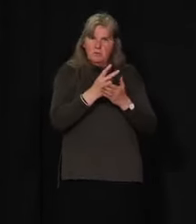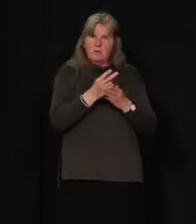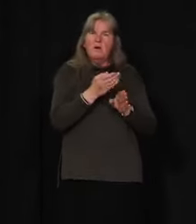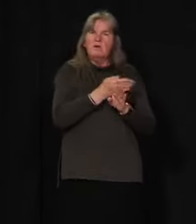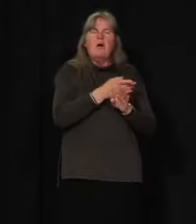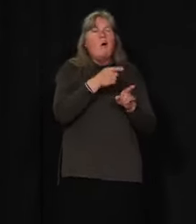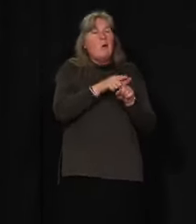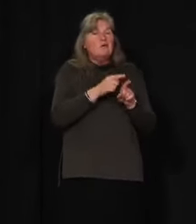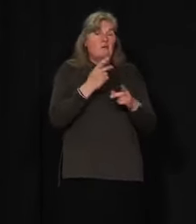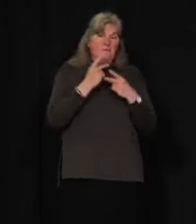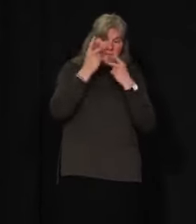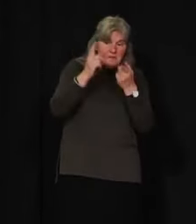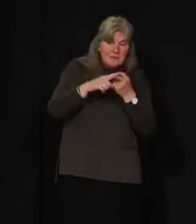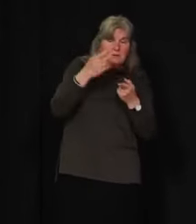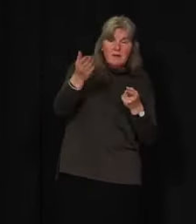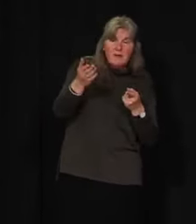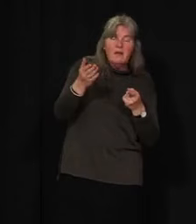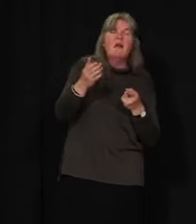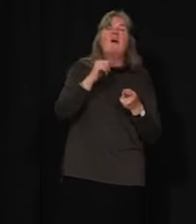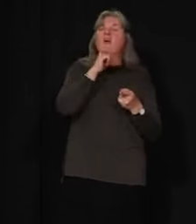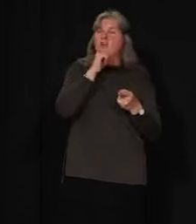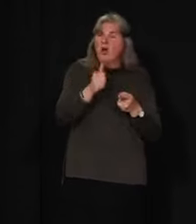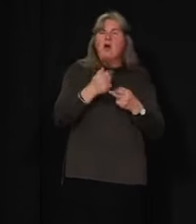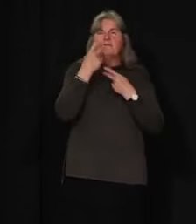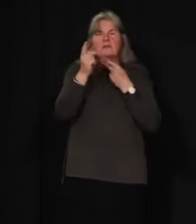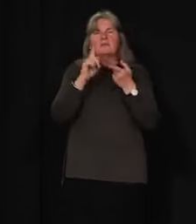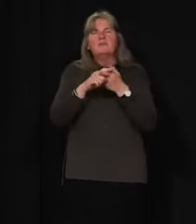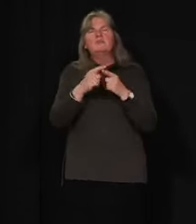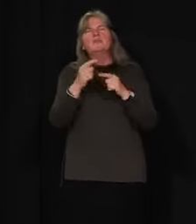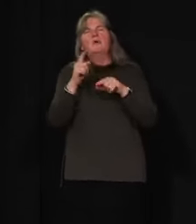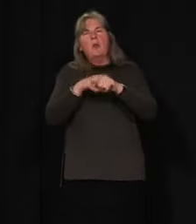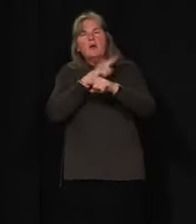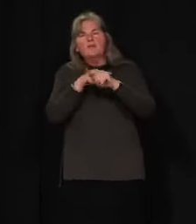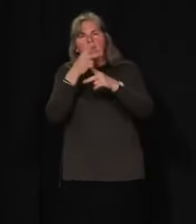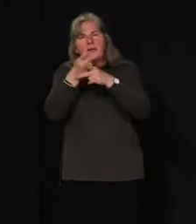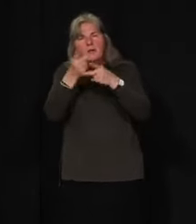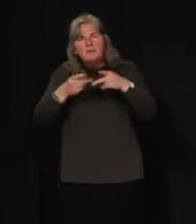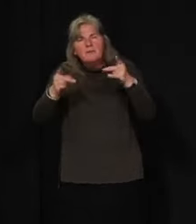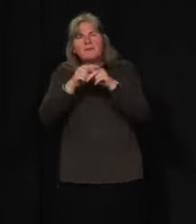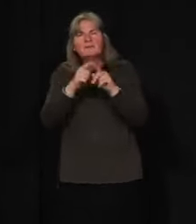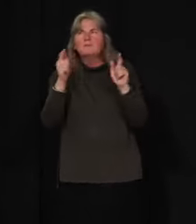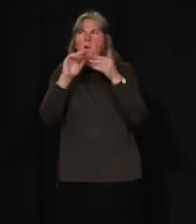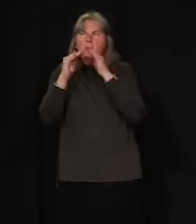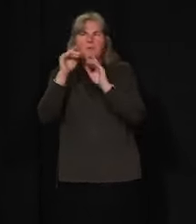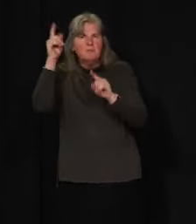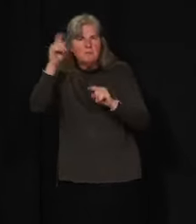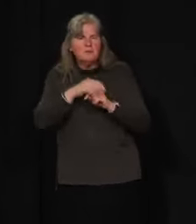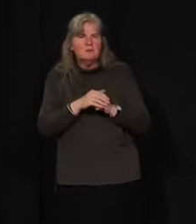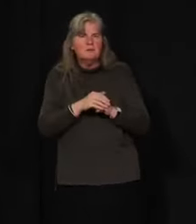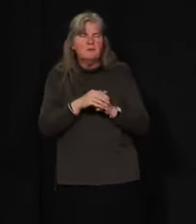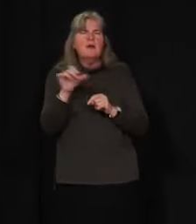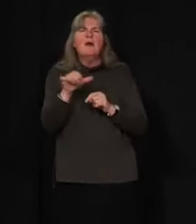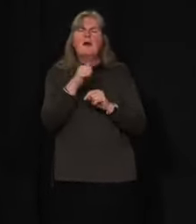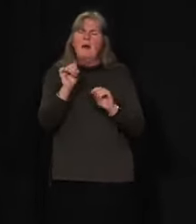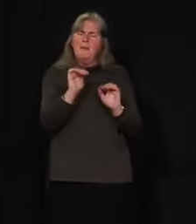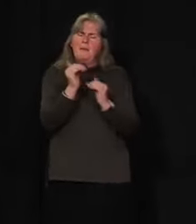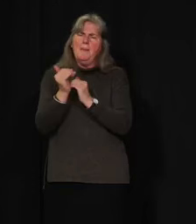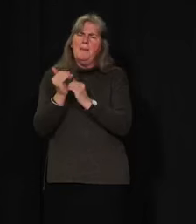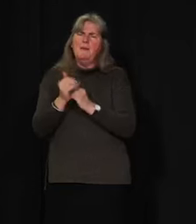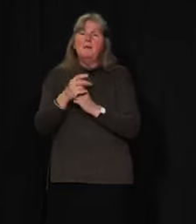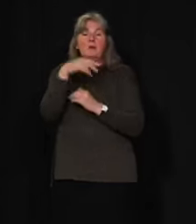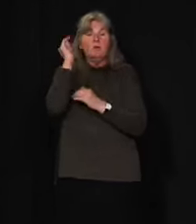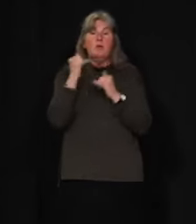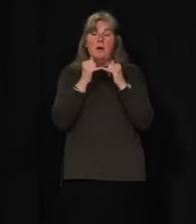vulnerable individuals or long-term care sites. As another example of border exceptions, over the next four weeks,